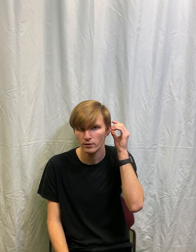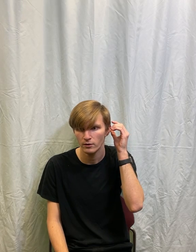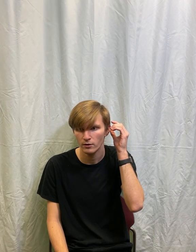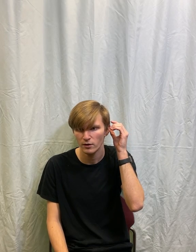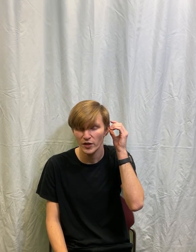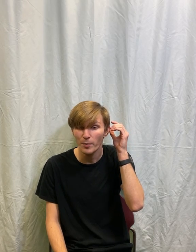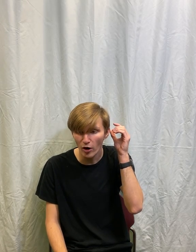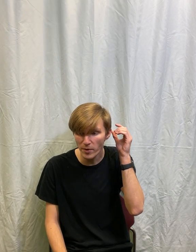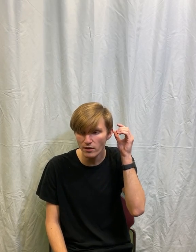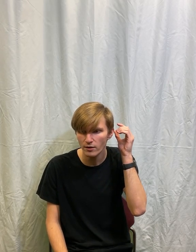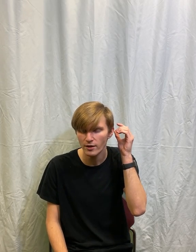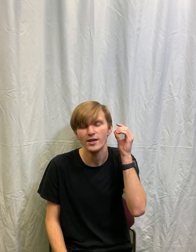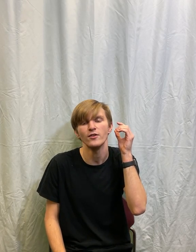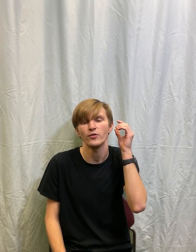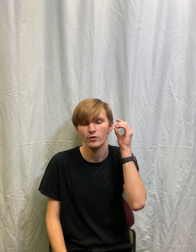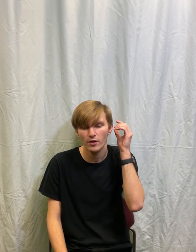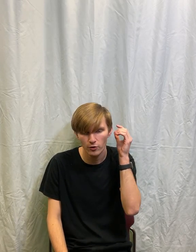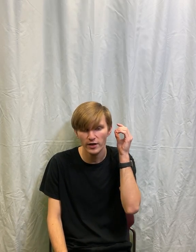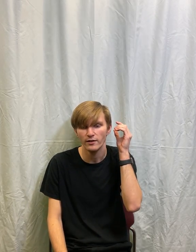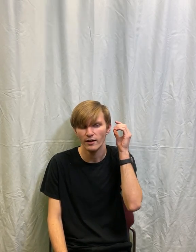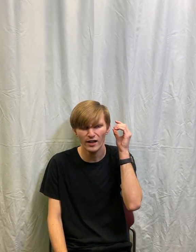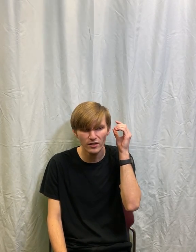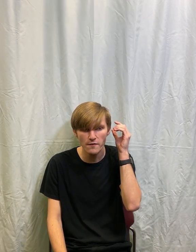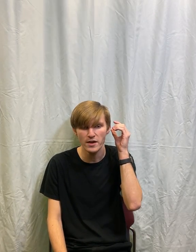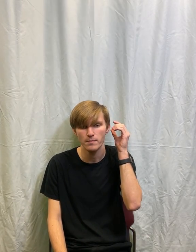The apartment is great. I love it.